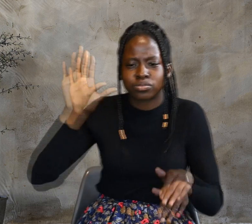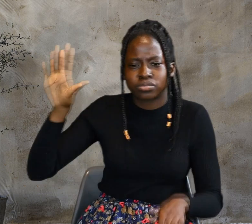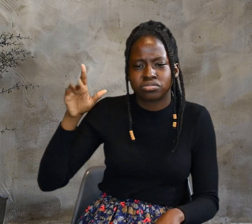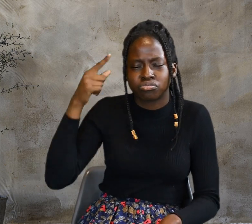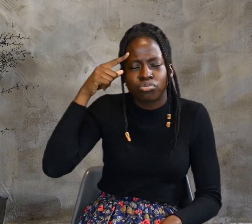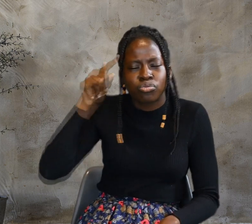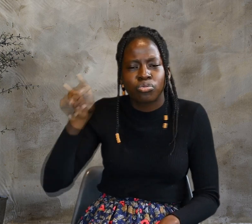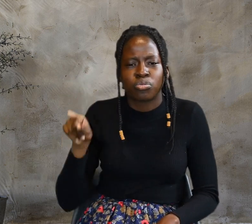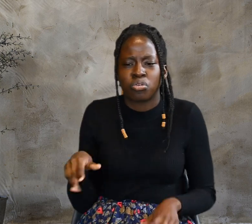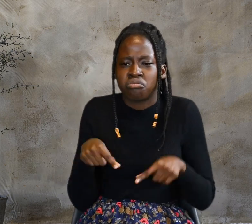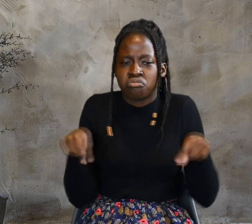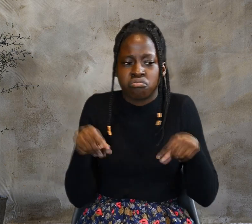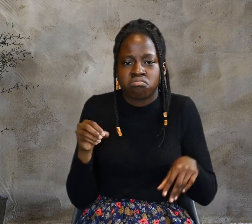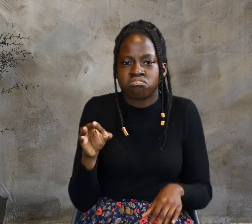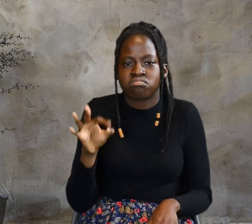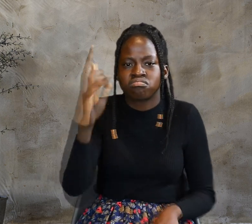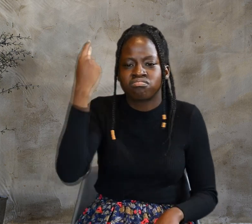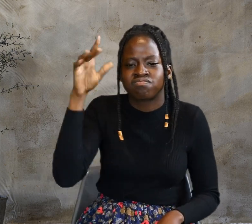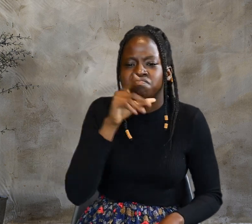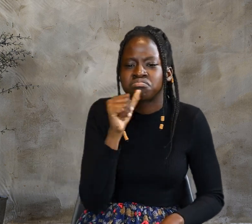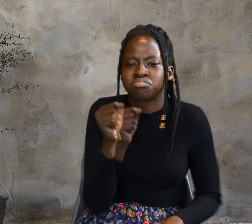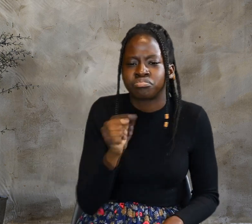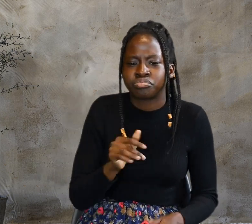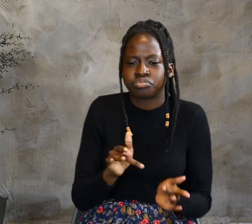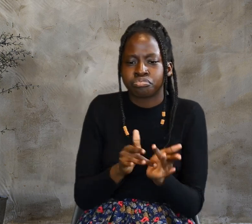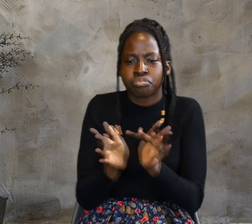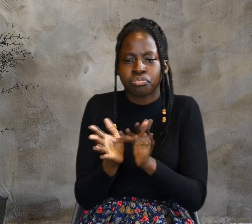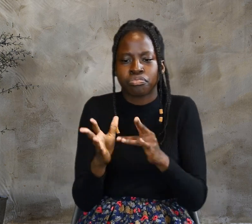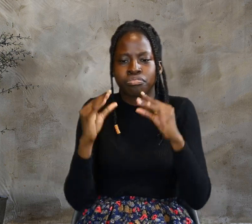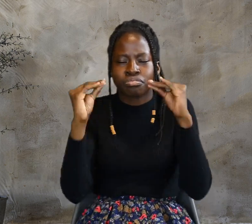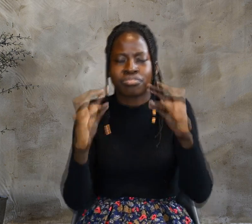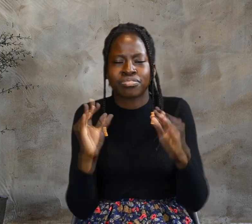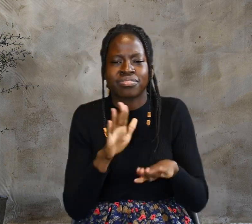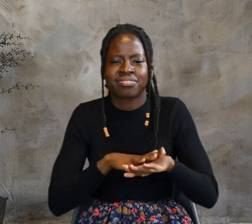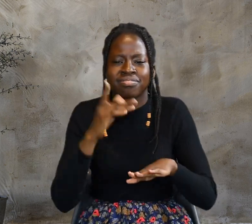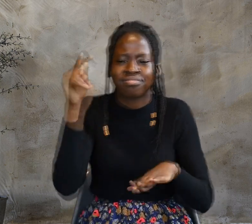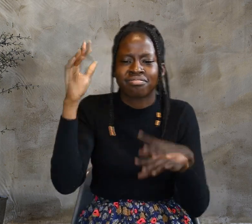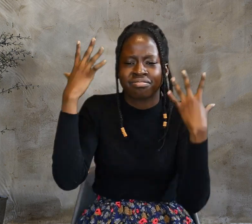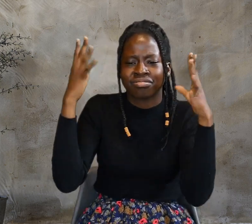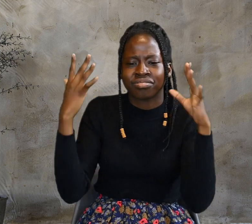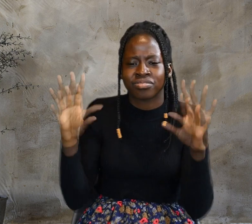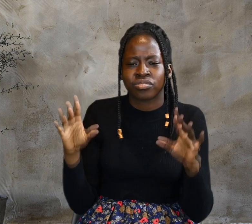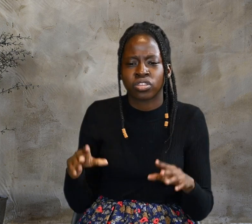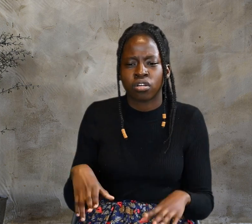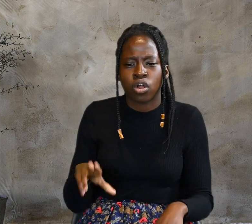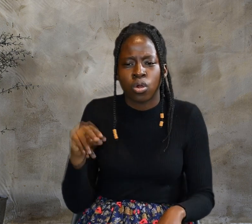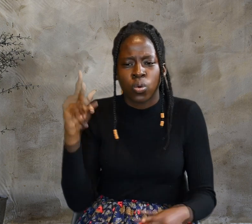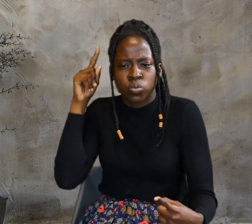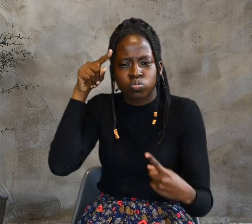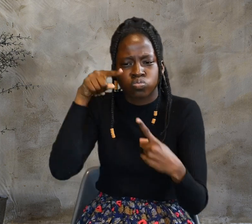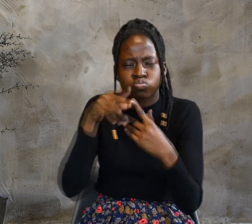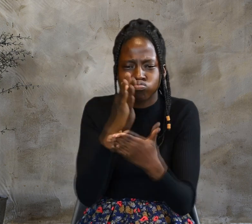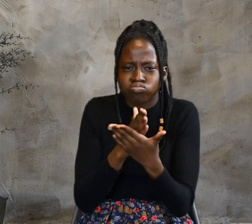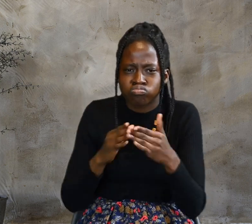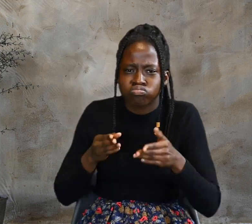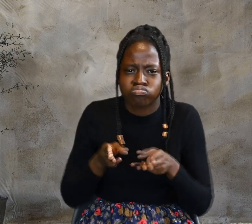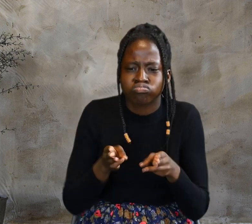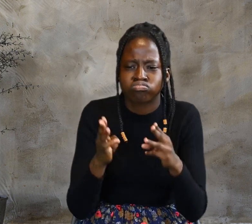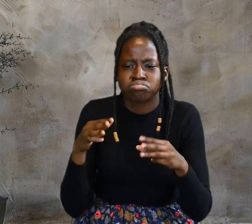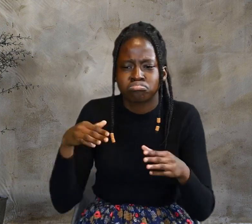Jesus teaches at the festival. Not until halfway through the festival did